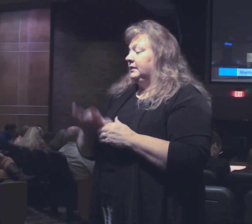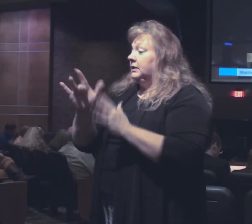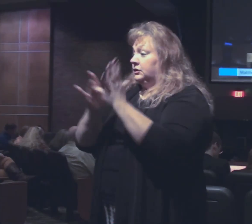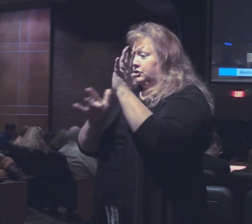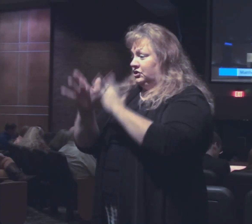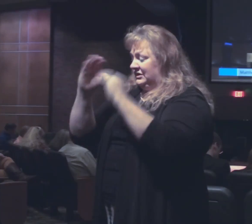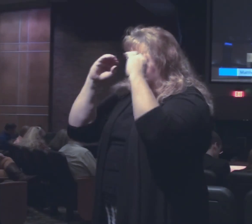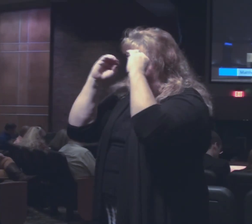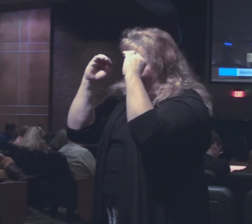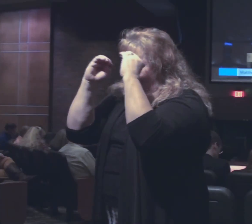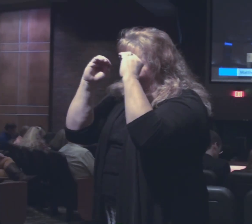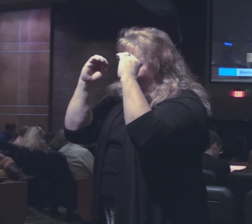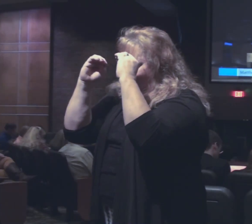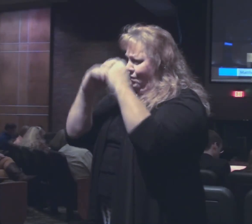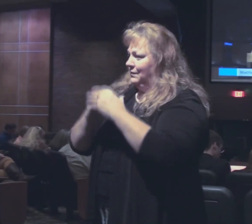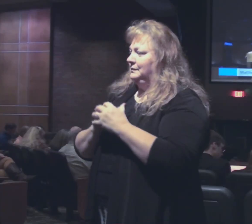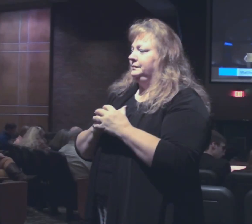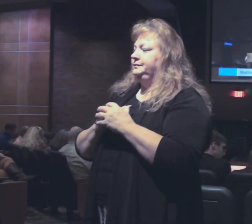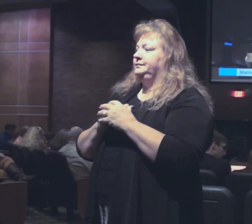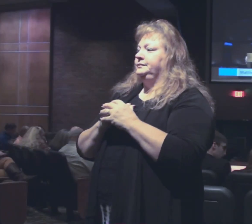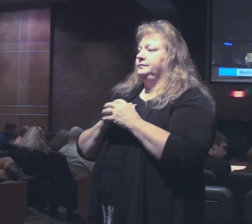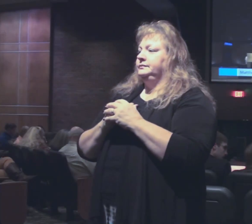Jesus teaching in the Gospels.